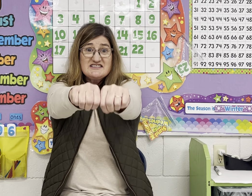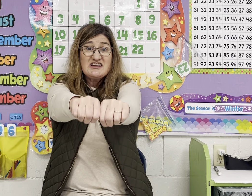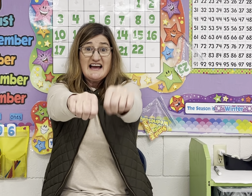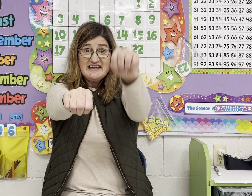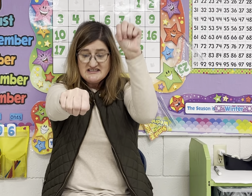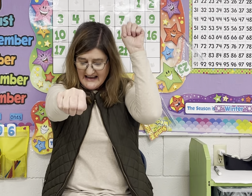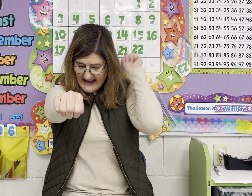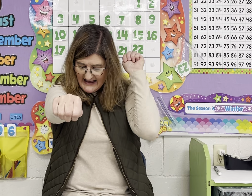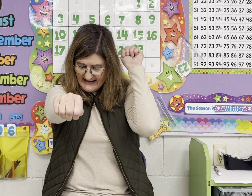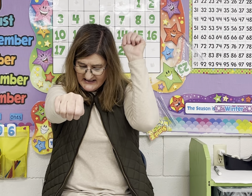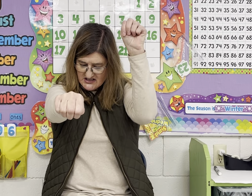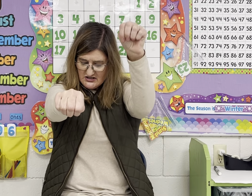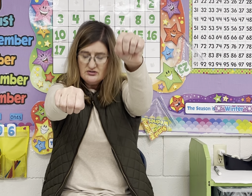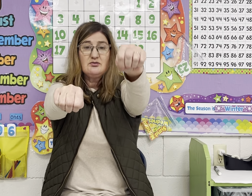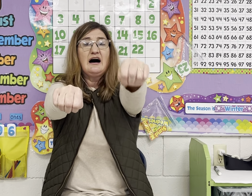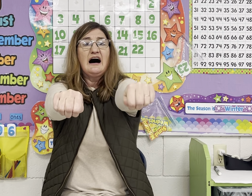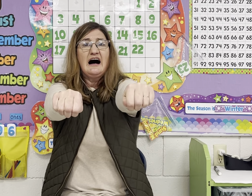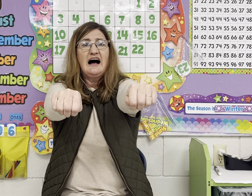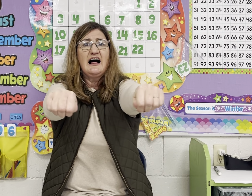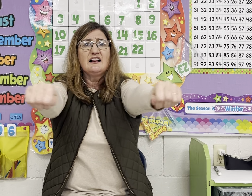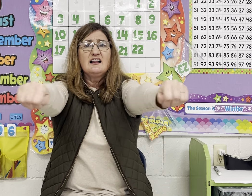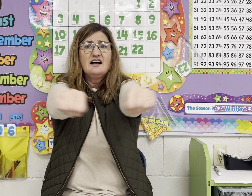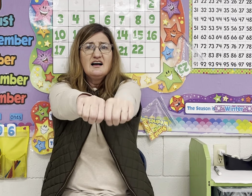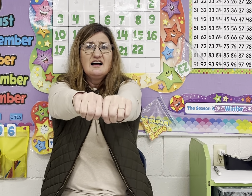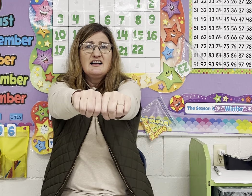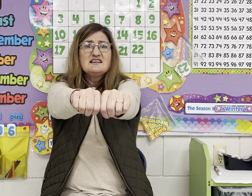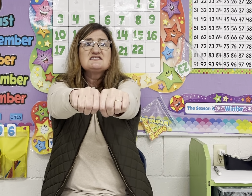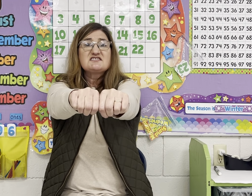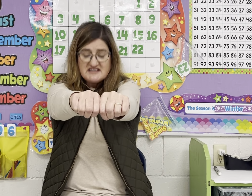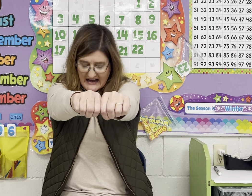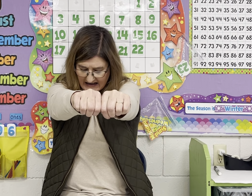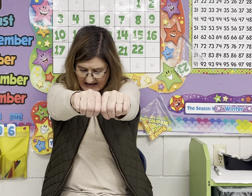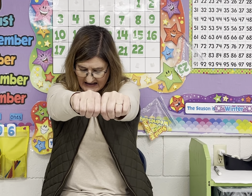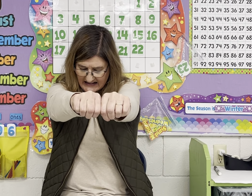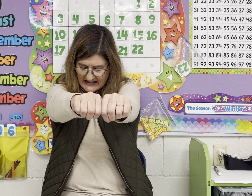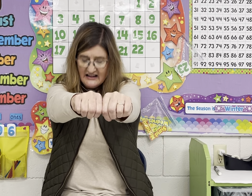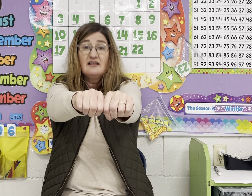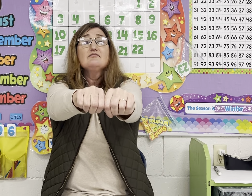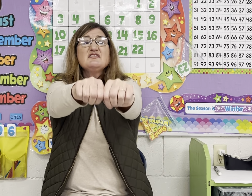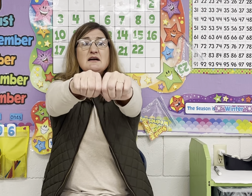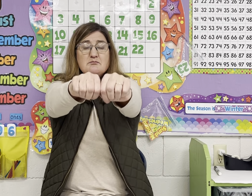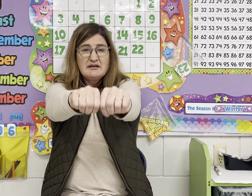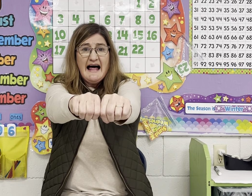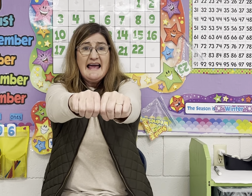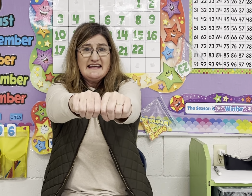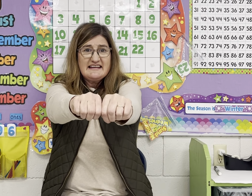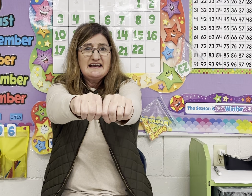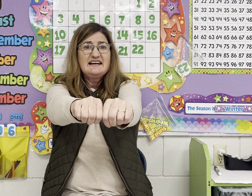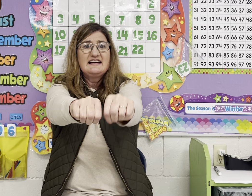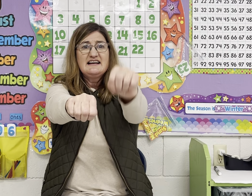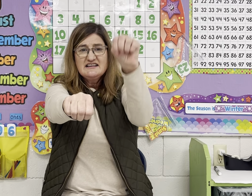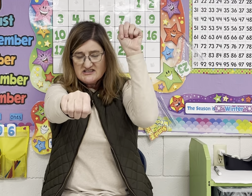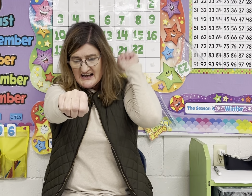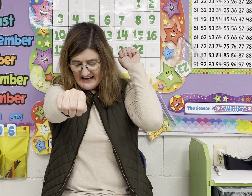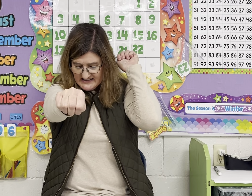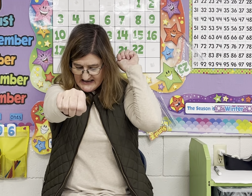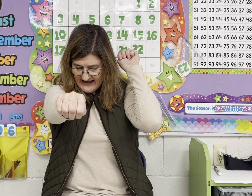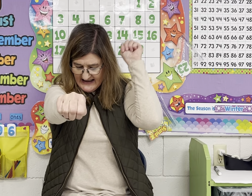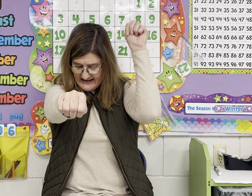Change A to all. all stall. Blank. Change ink